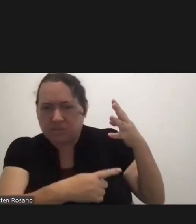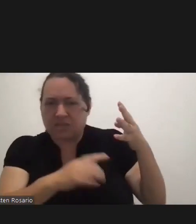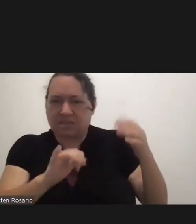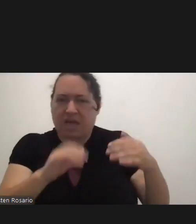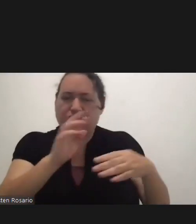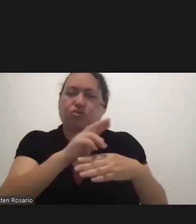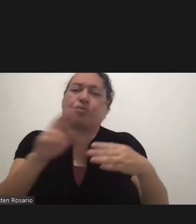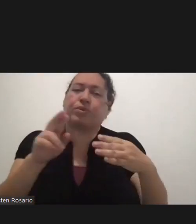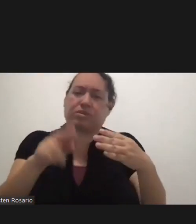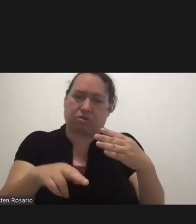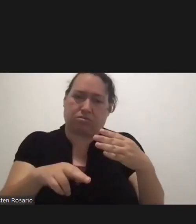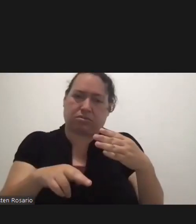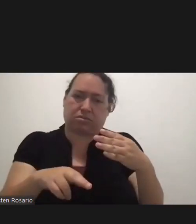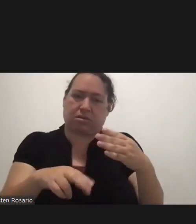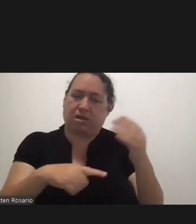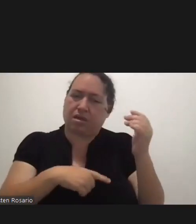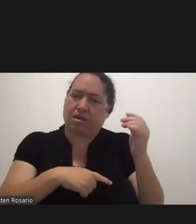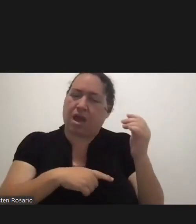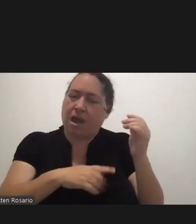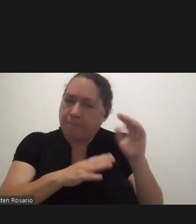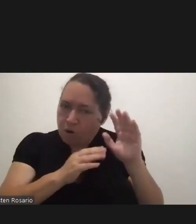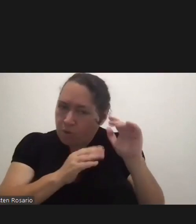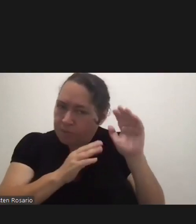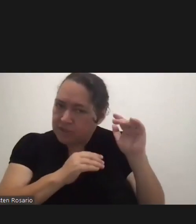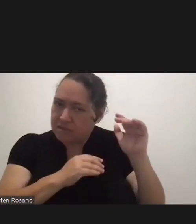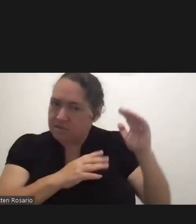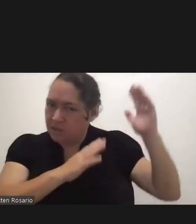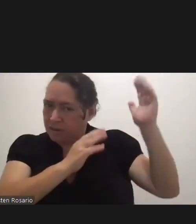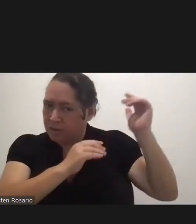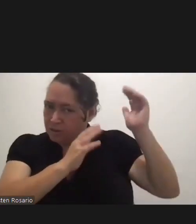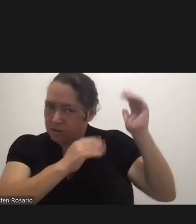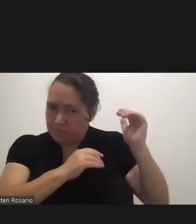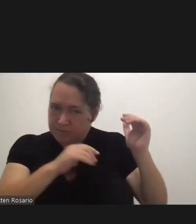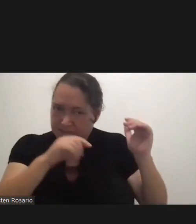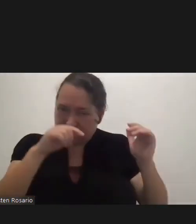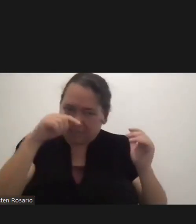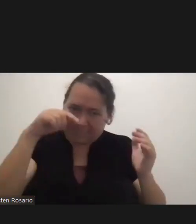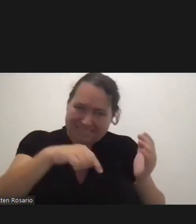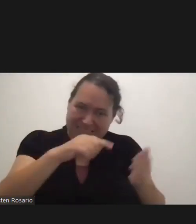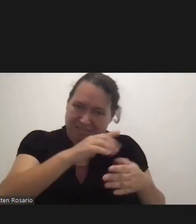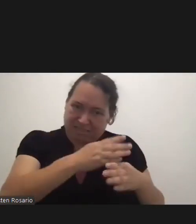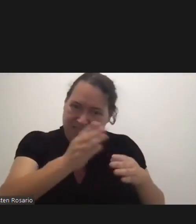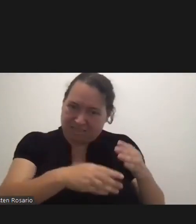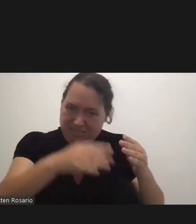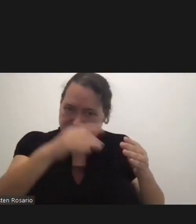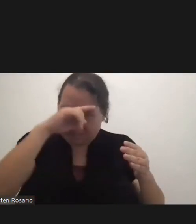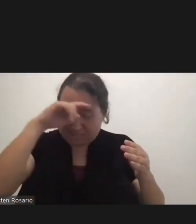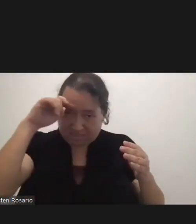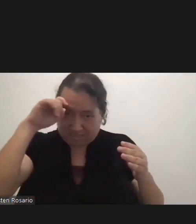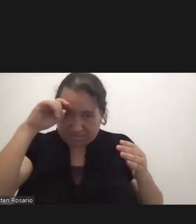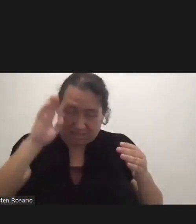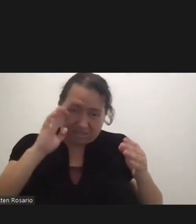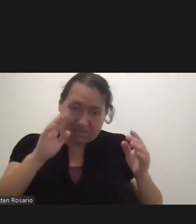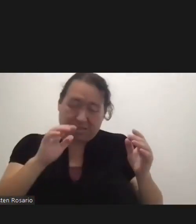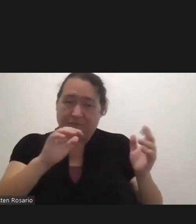I'm hoping that by the end of this summer, that we can be back to normal, really, that's my